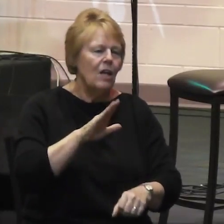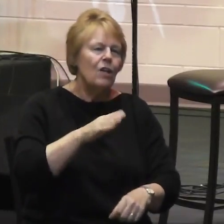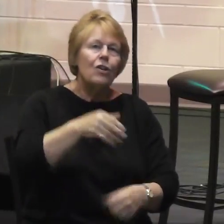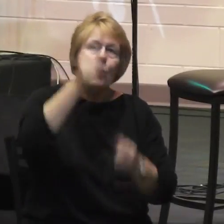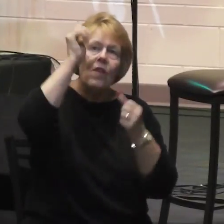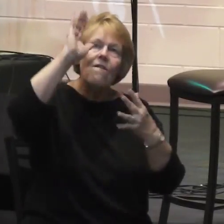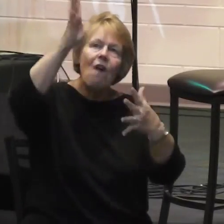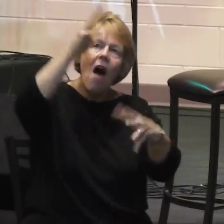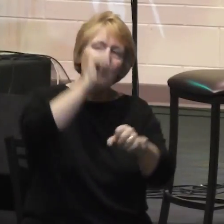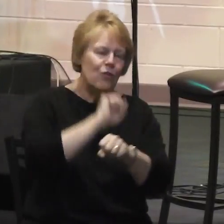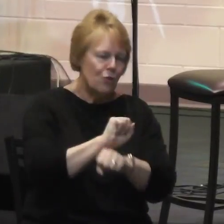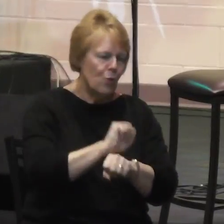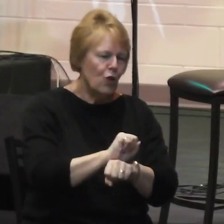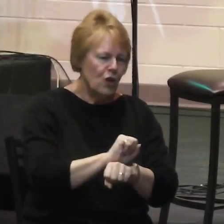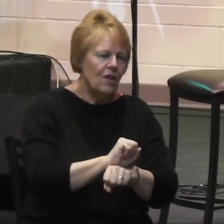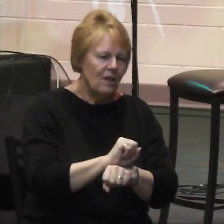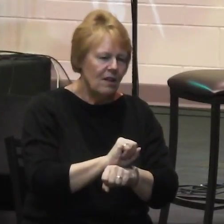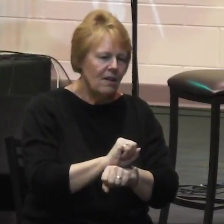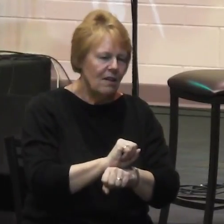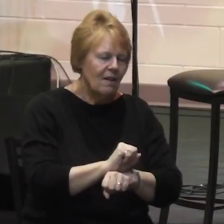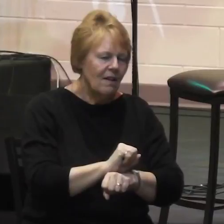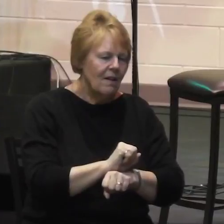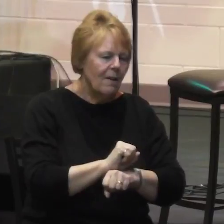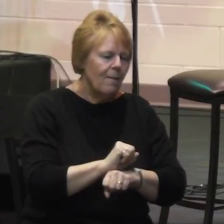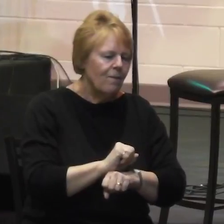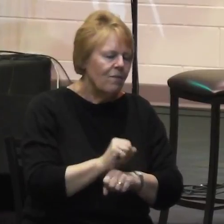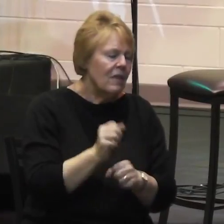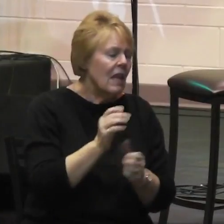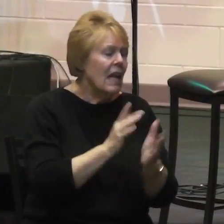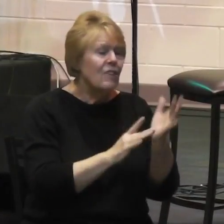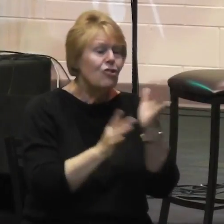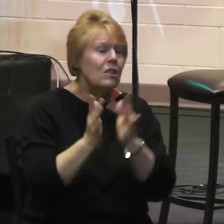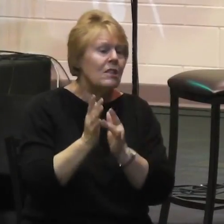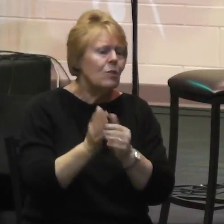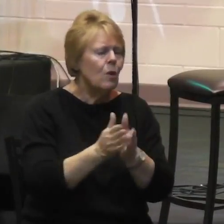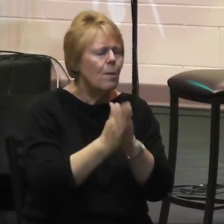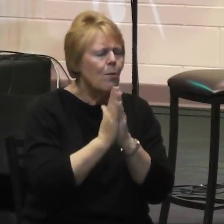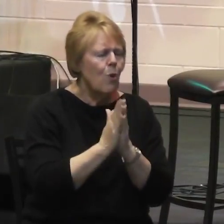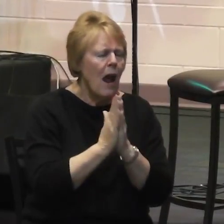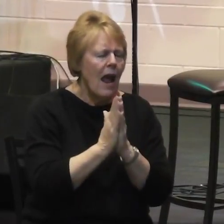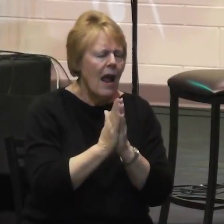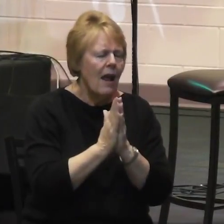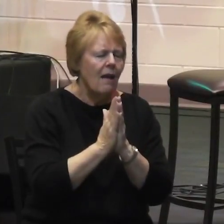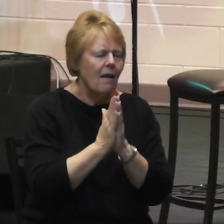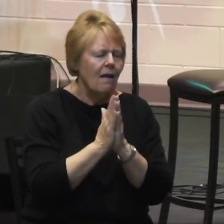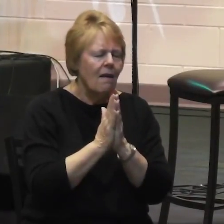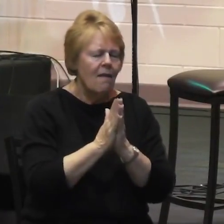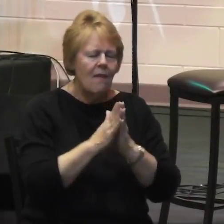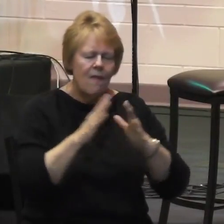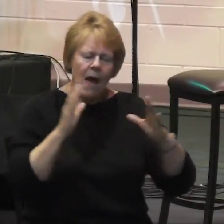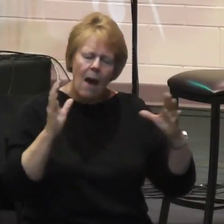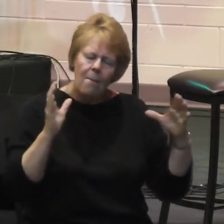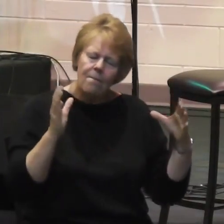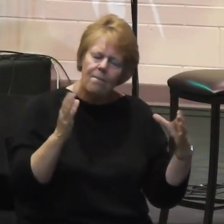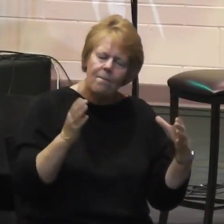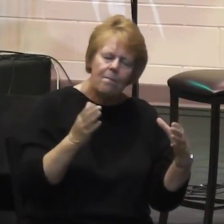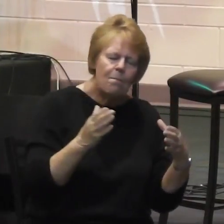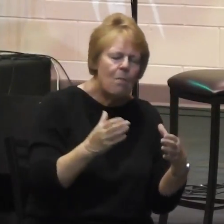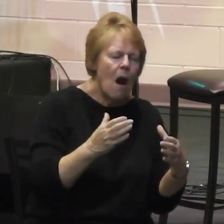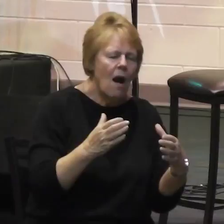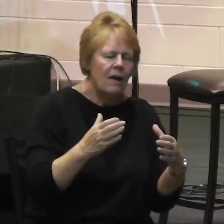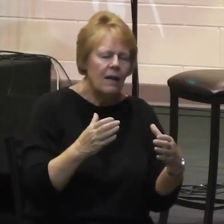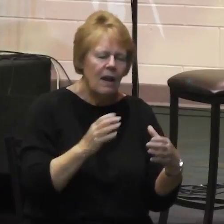Jesus prays that the body of Christ would be sanctified. That he himself,